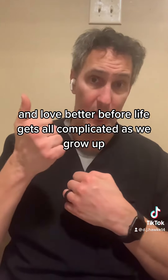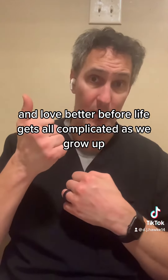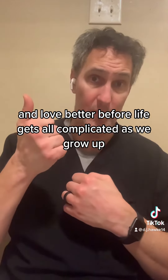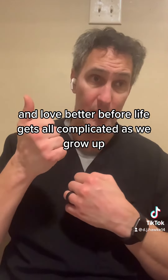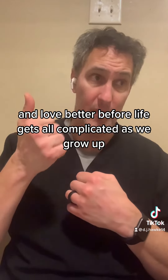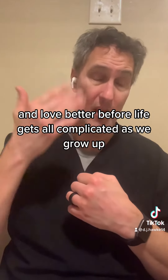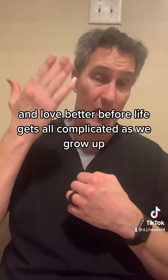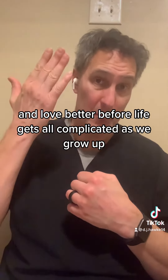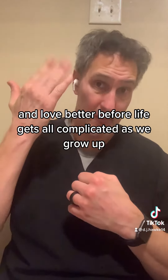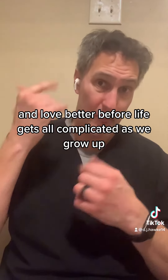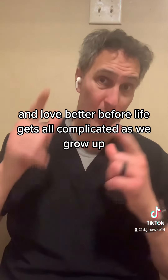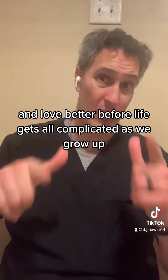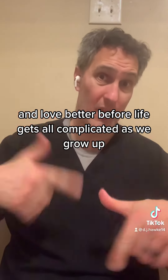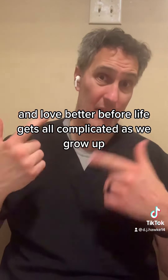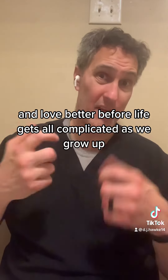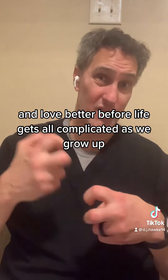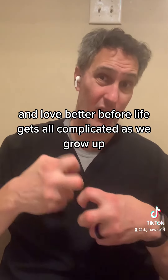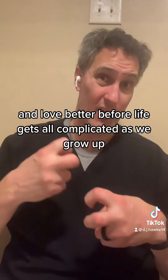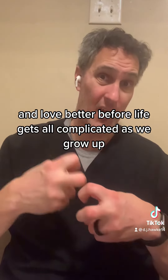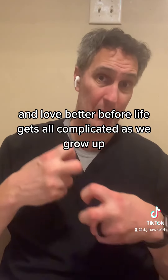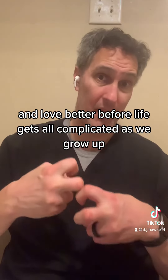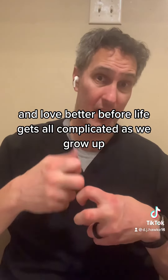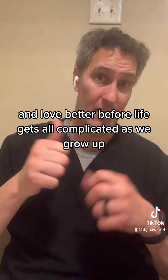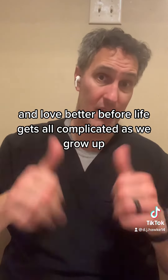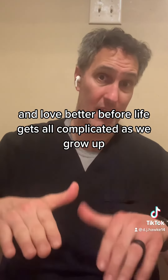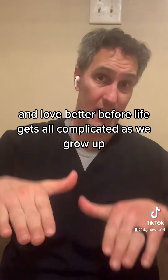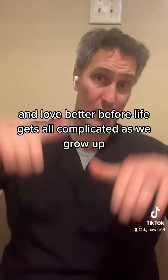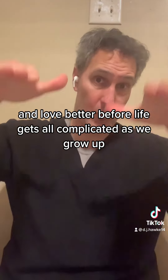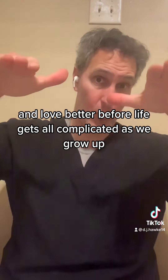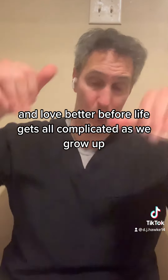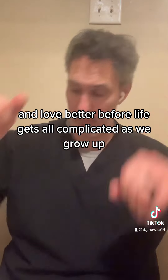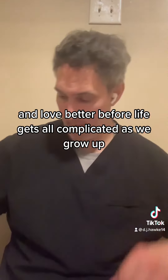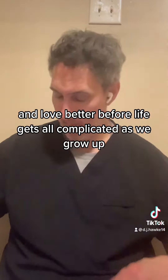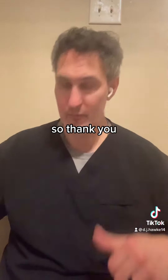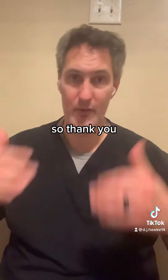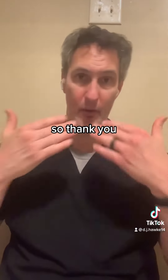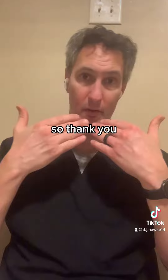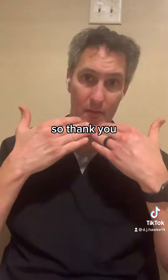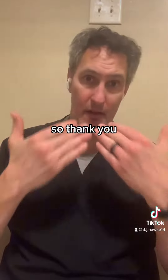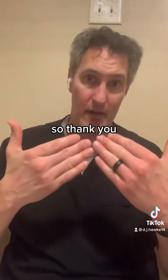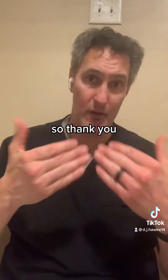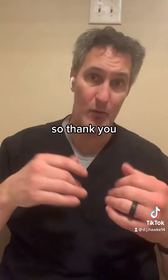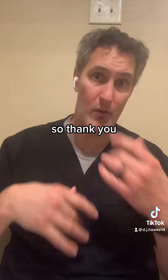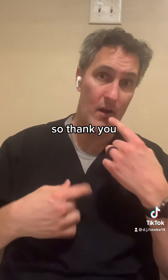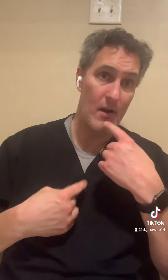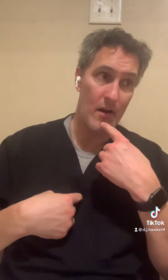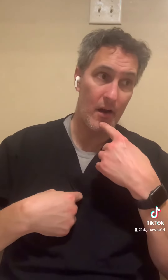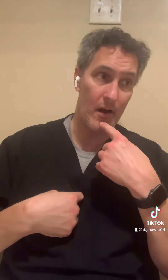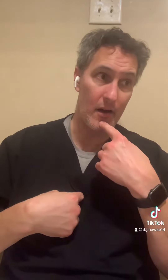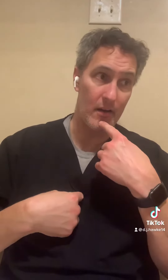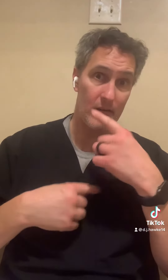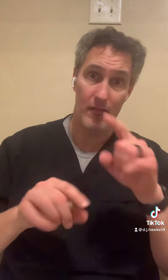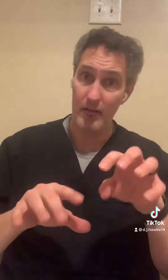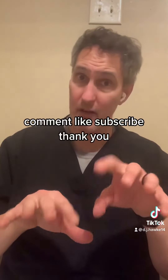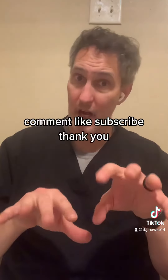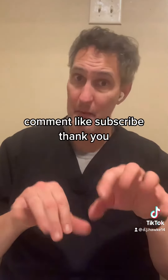before life gets all complicated as we go. So thank you. Comment,